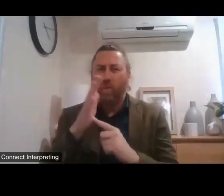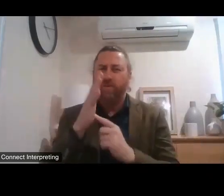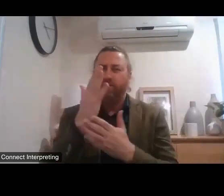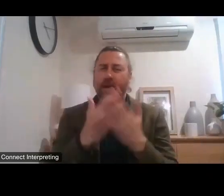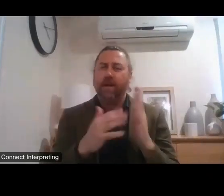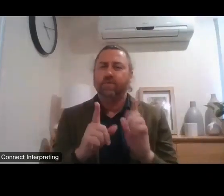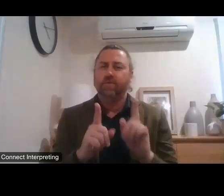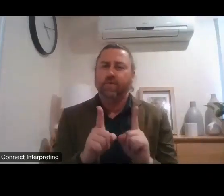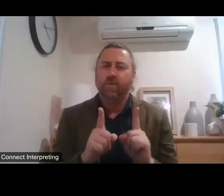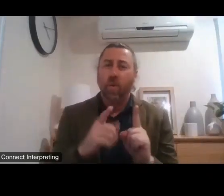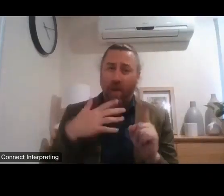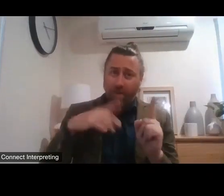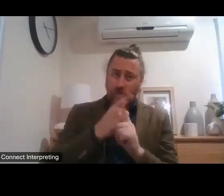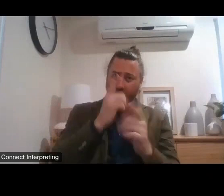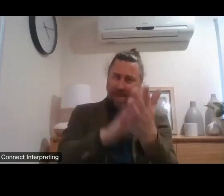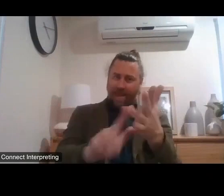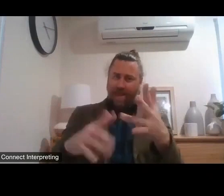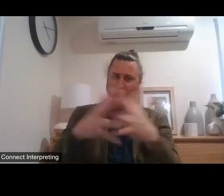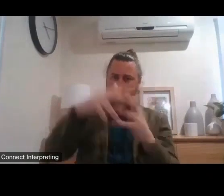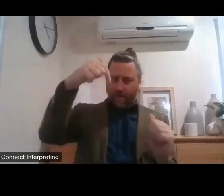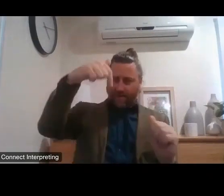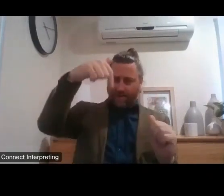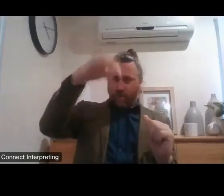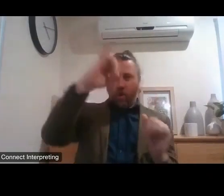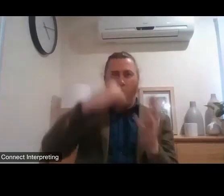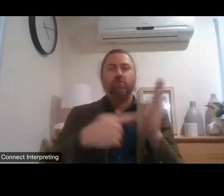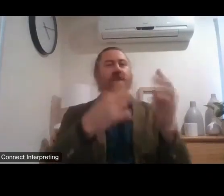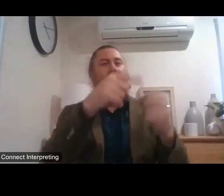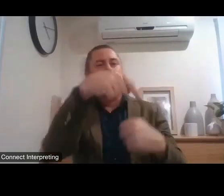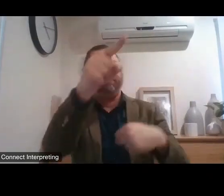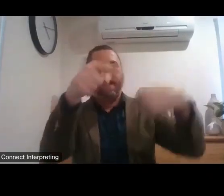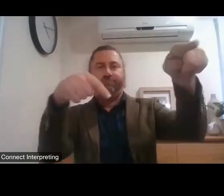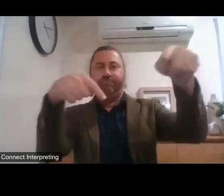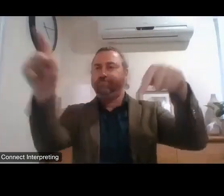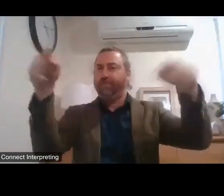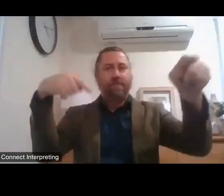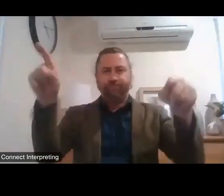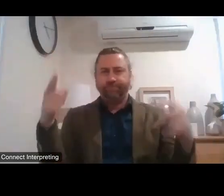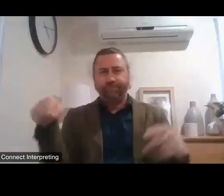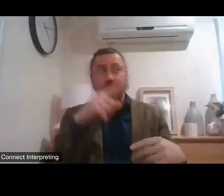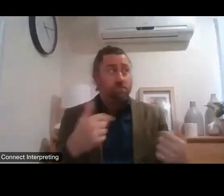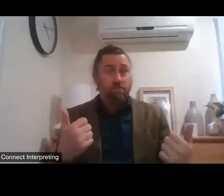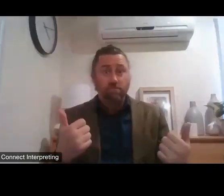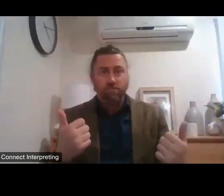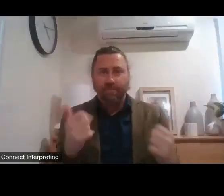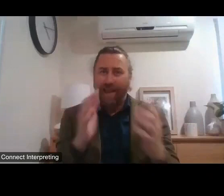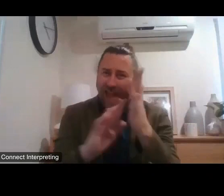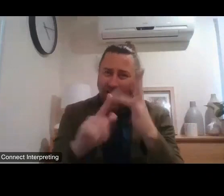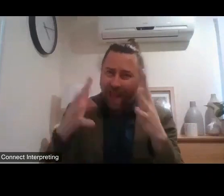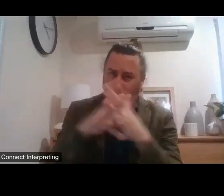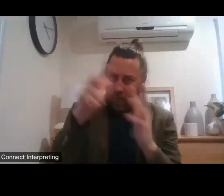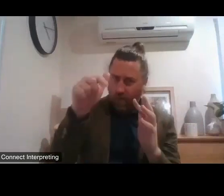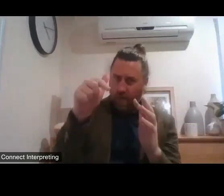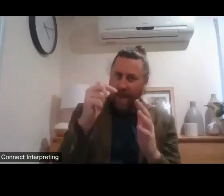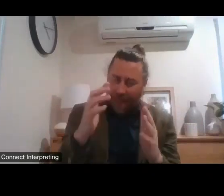talk about that and that makes a difference to all of you who are on this today you know how things are done and actually it's